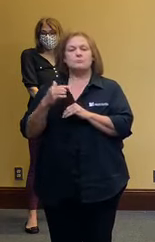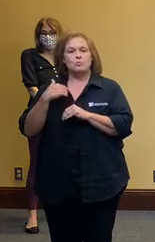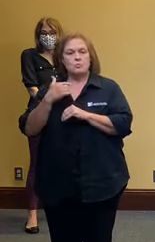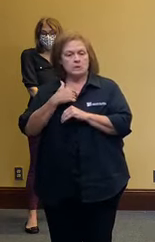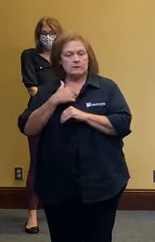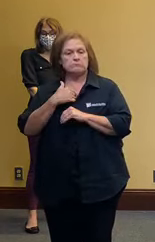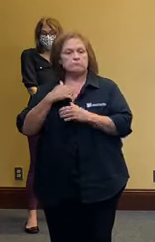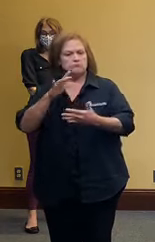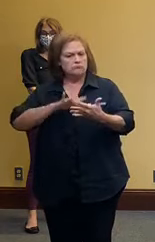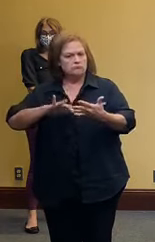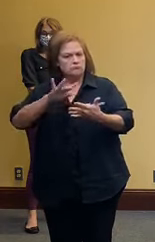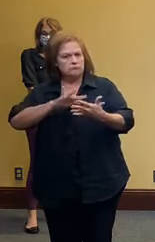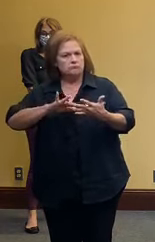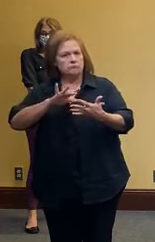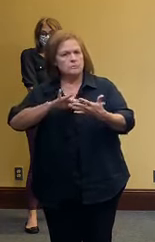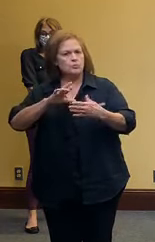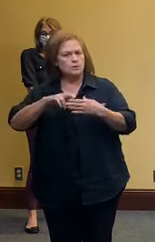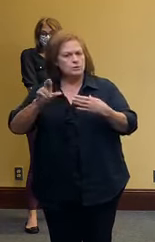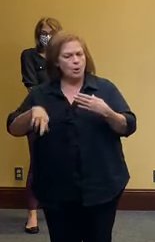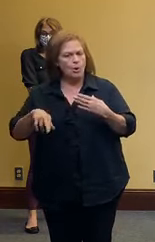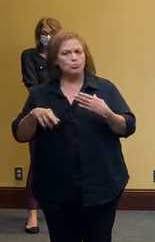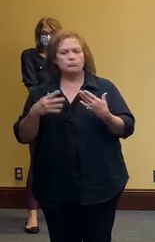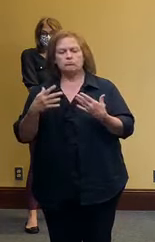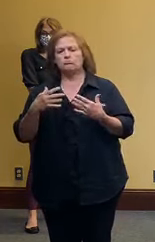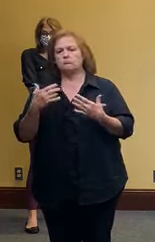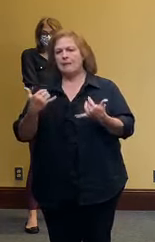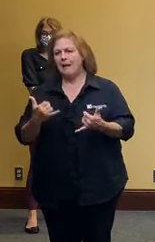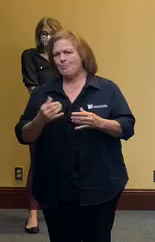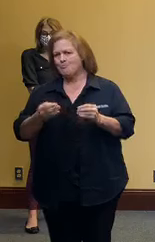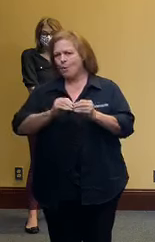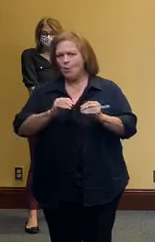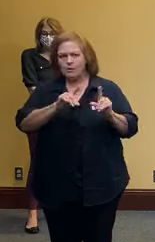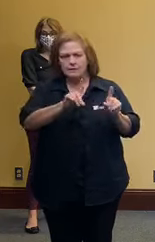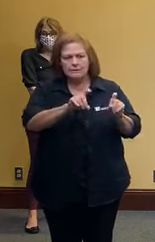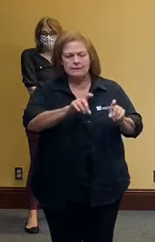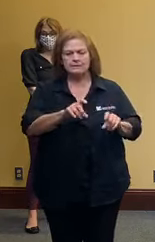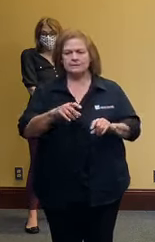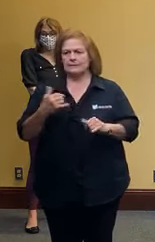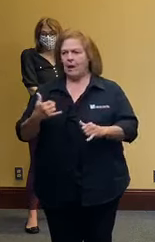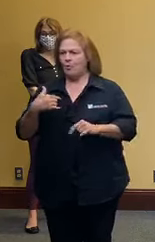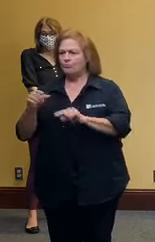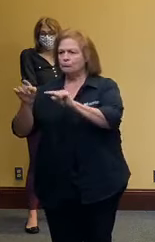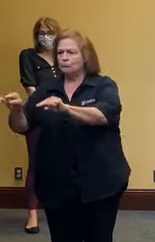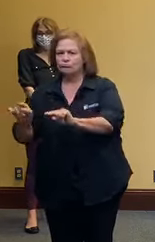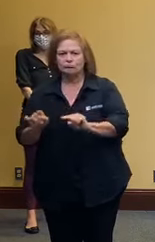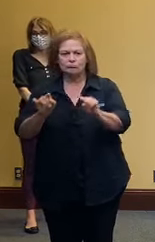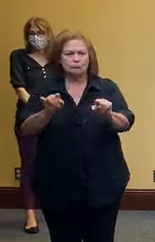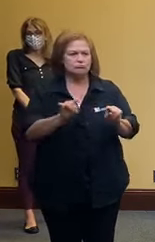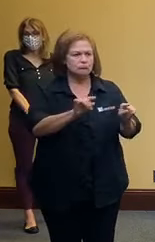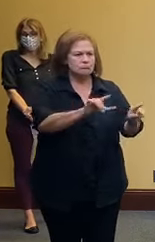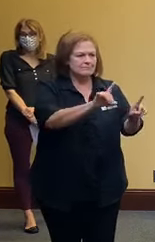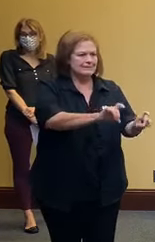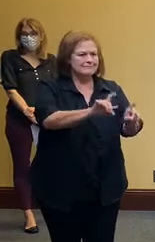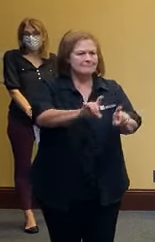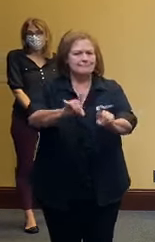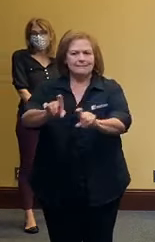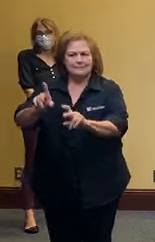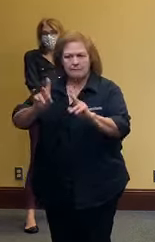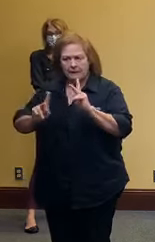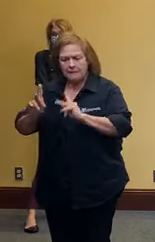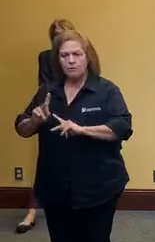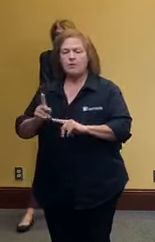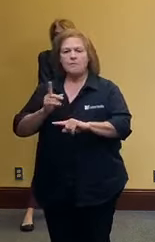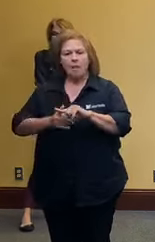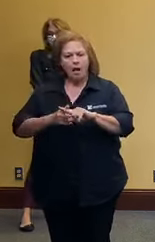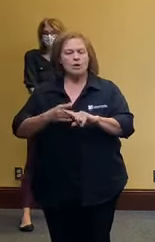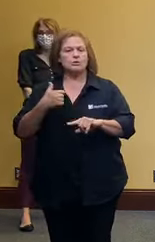results in terms of how we are heavily testing we're moving out of community spread uh but we have to have the contact